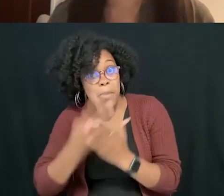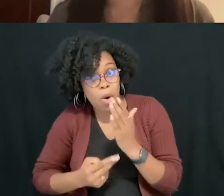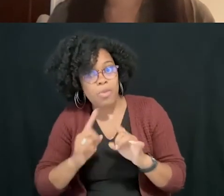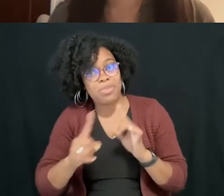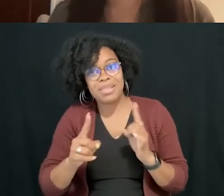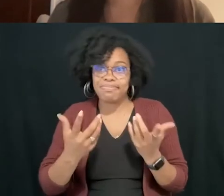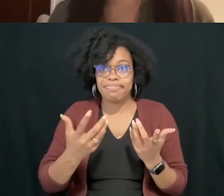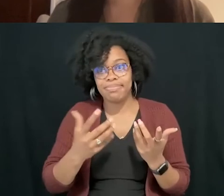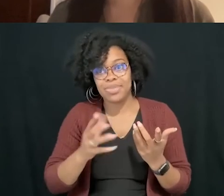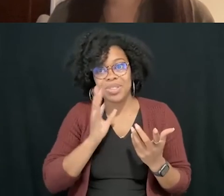write the books first. So we're working on it.